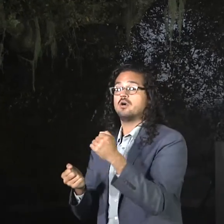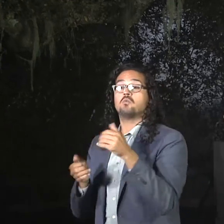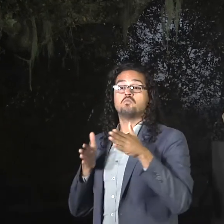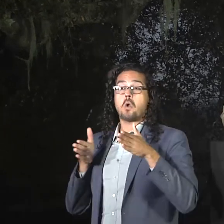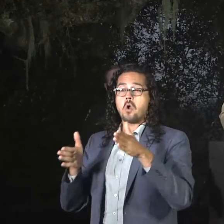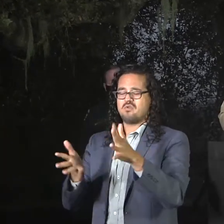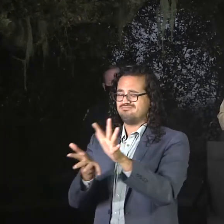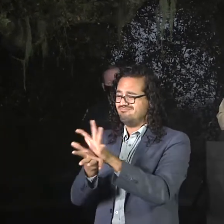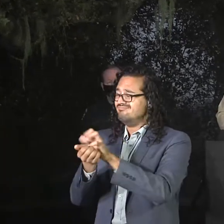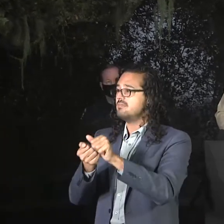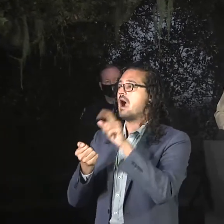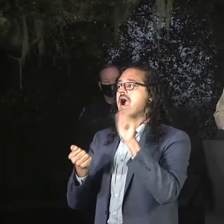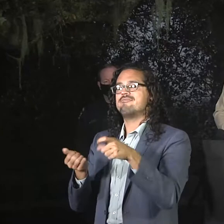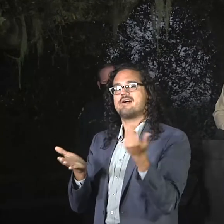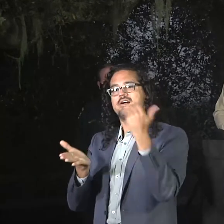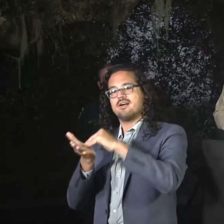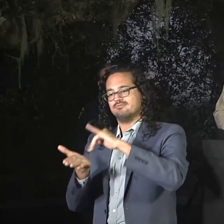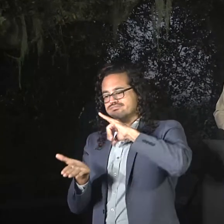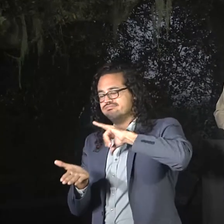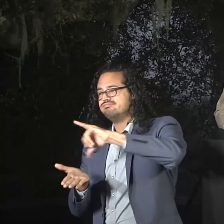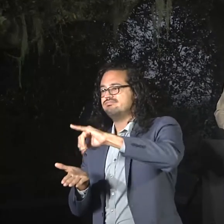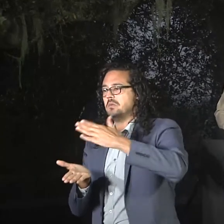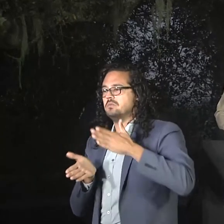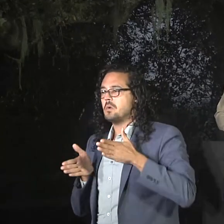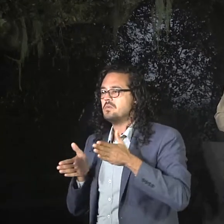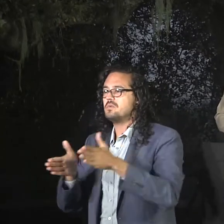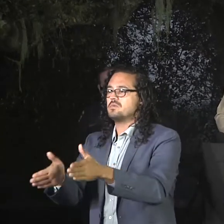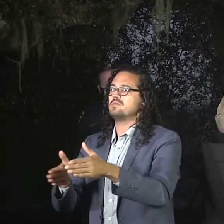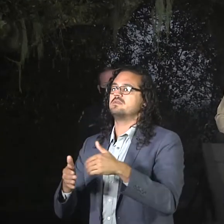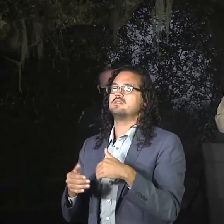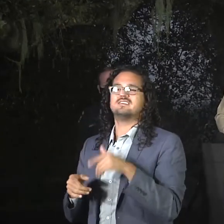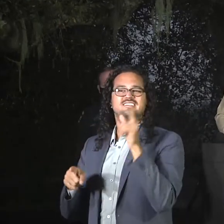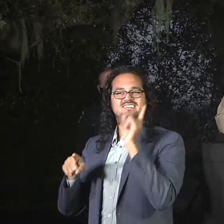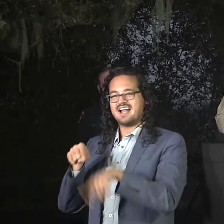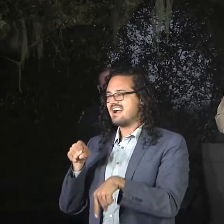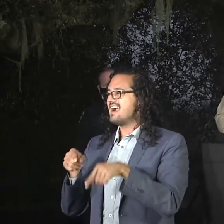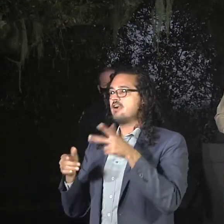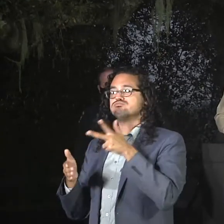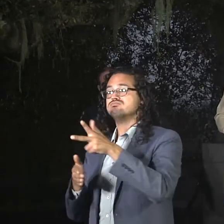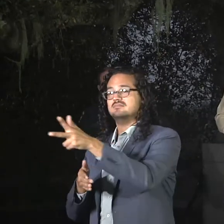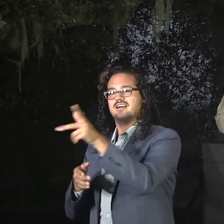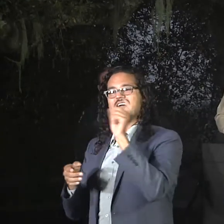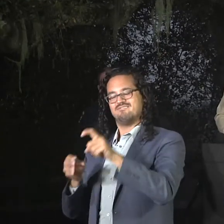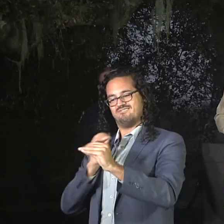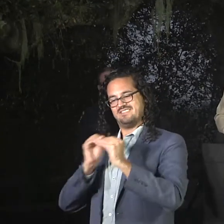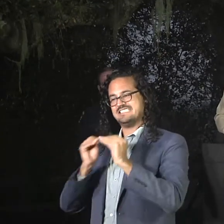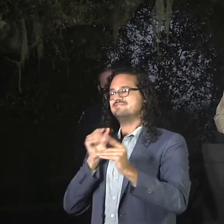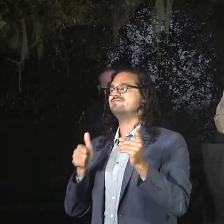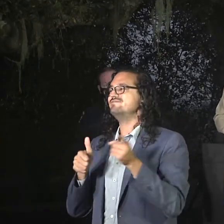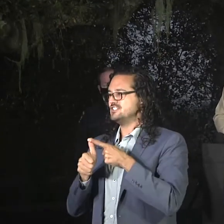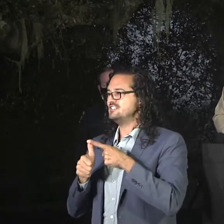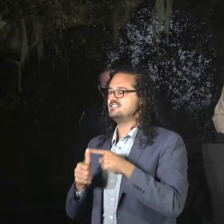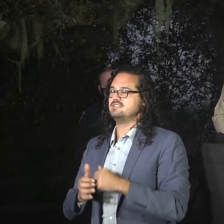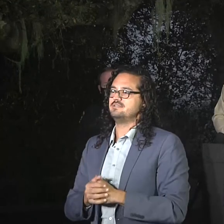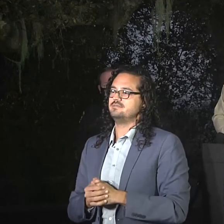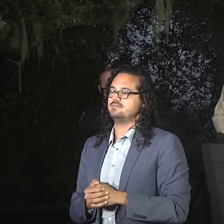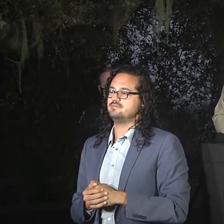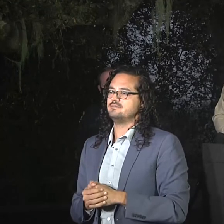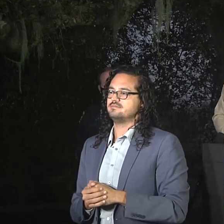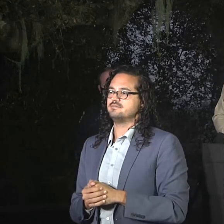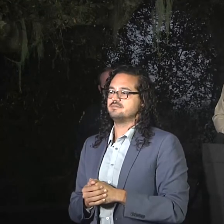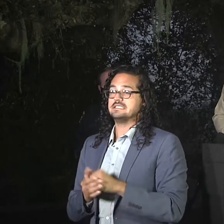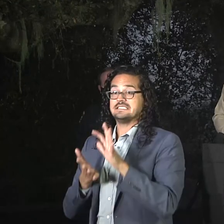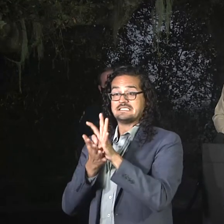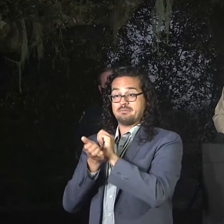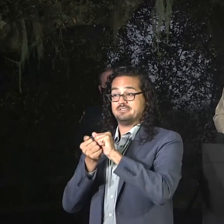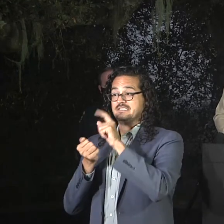But, I'm working today to identify basically a percentage of this incident that the damage inspection team has